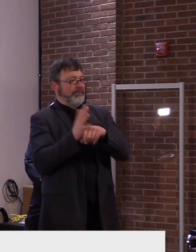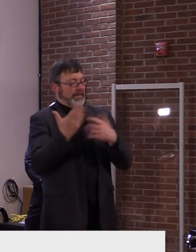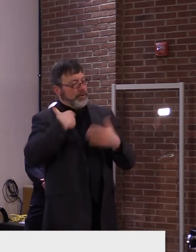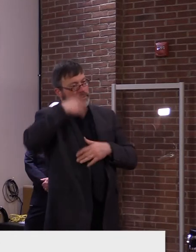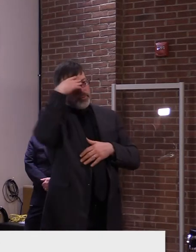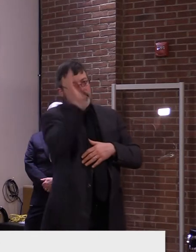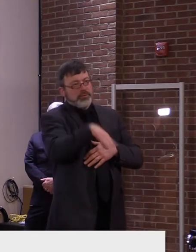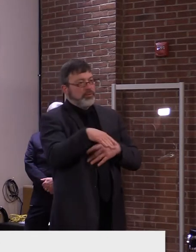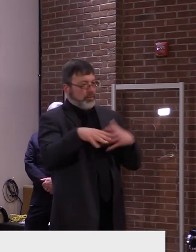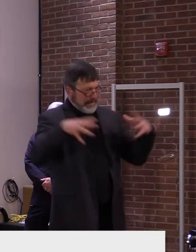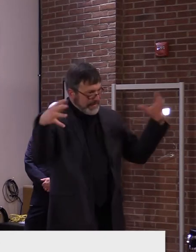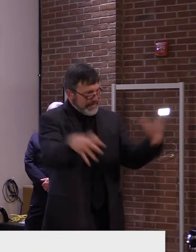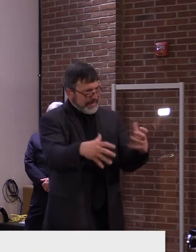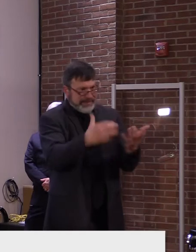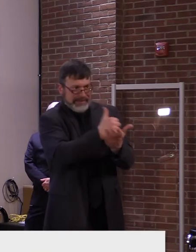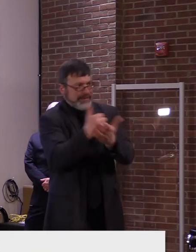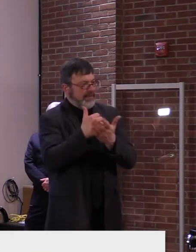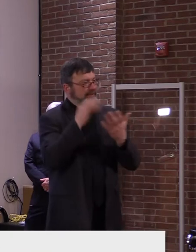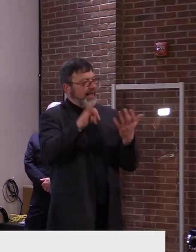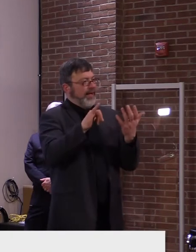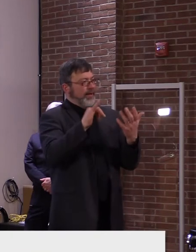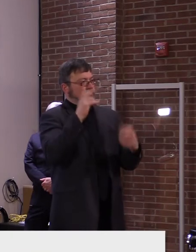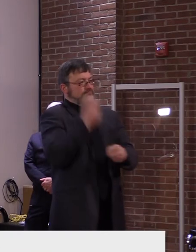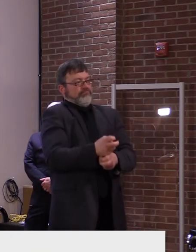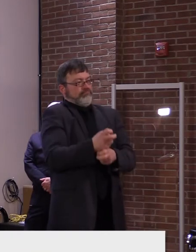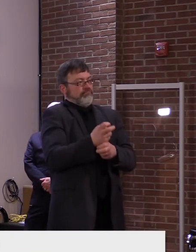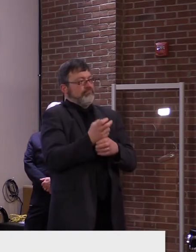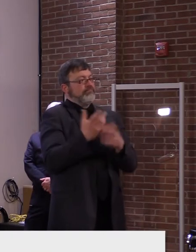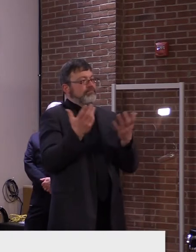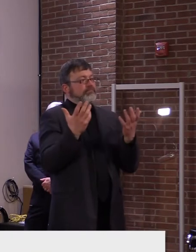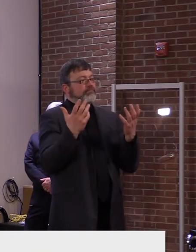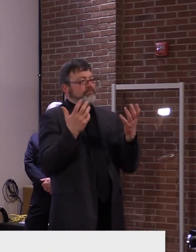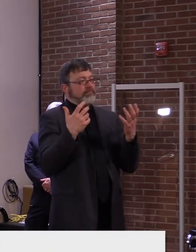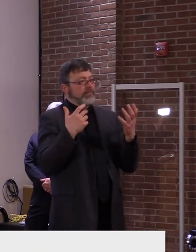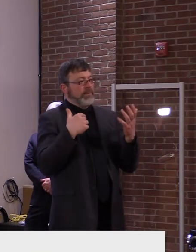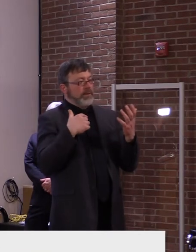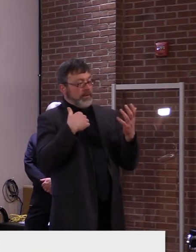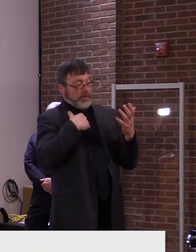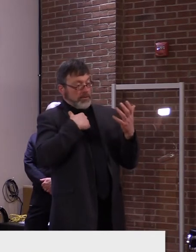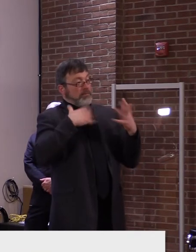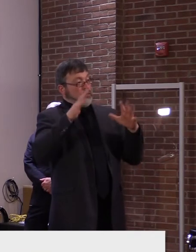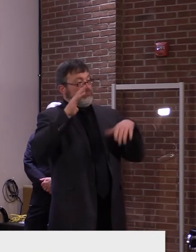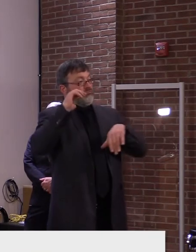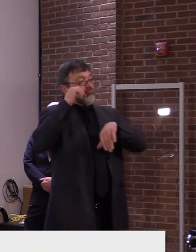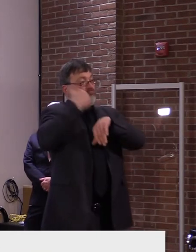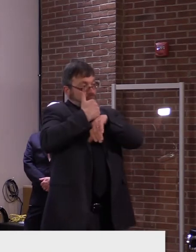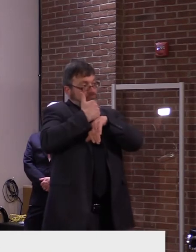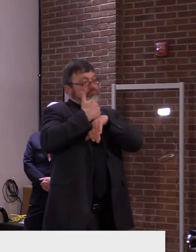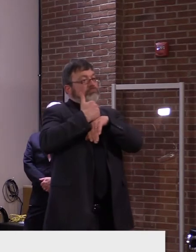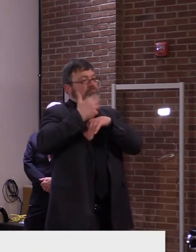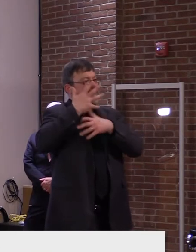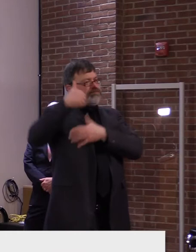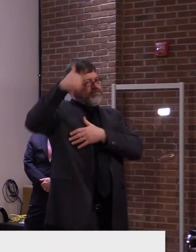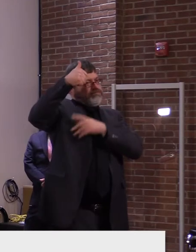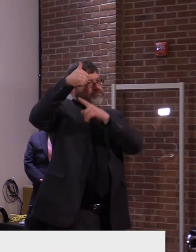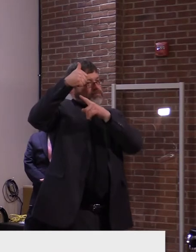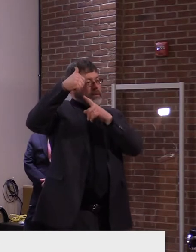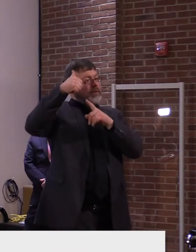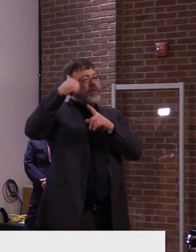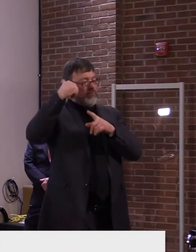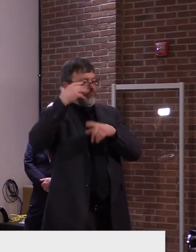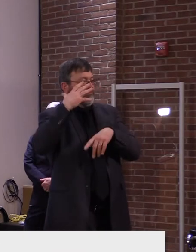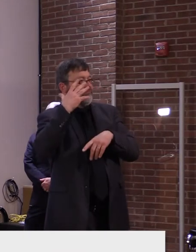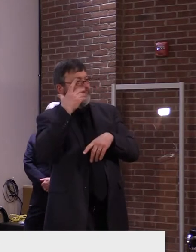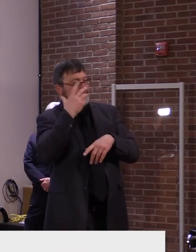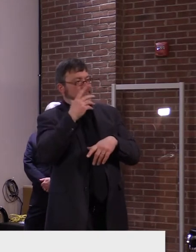a pre, uh, prevention officer, in, uh, in our staff. Uh, it was, uh, former commissioner Monica